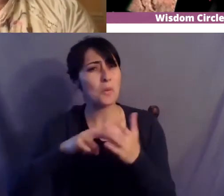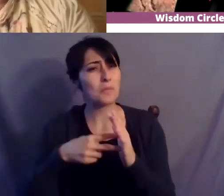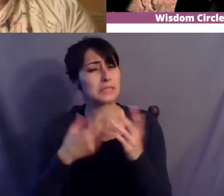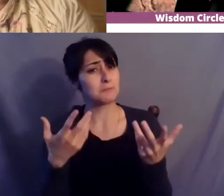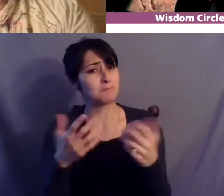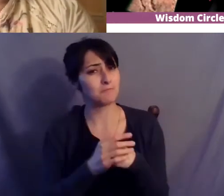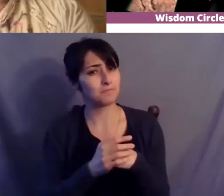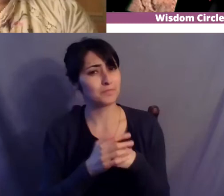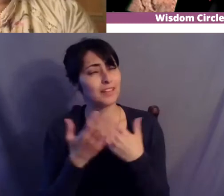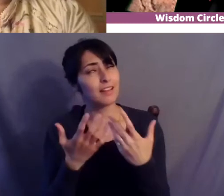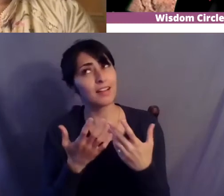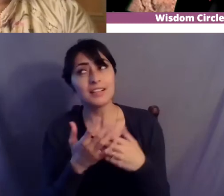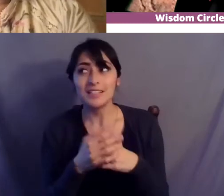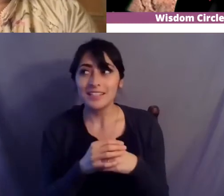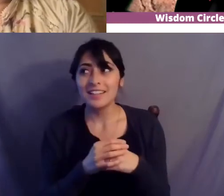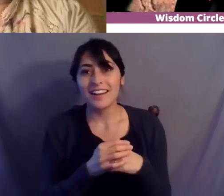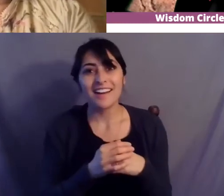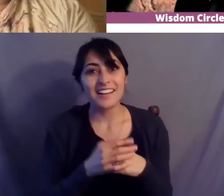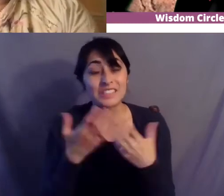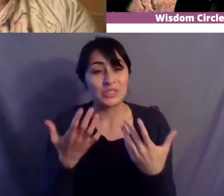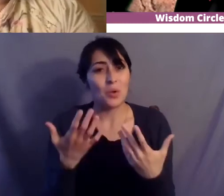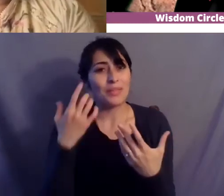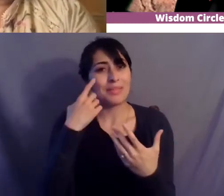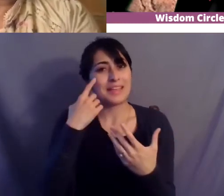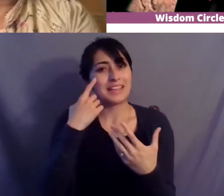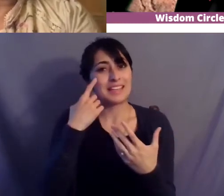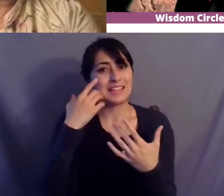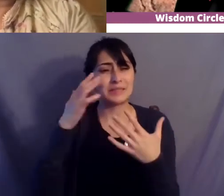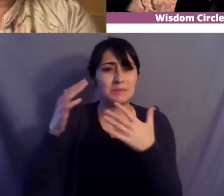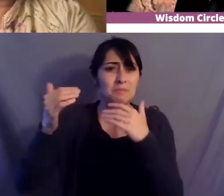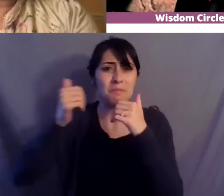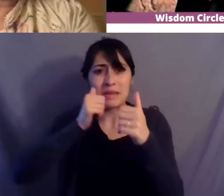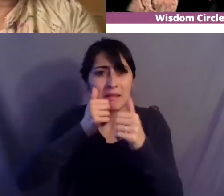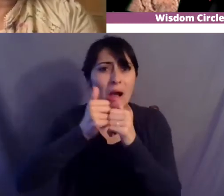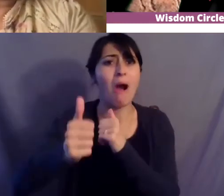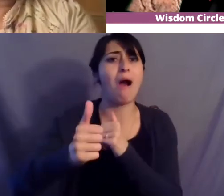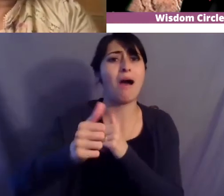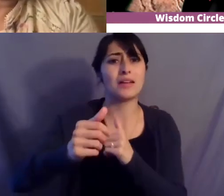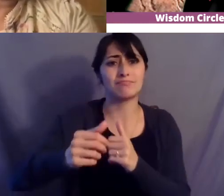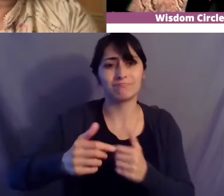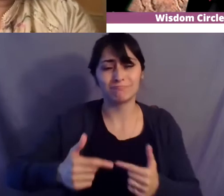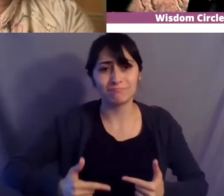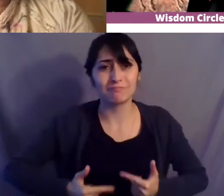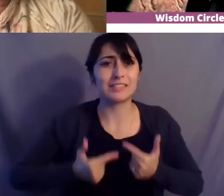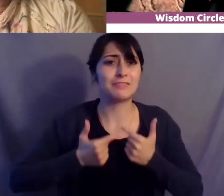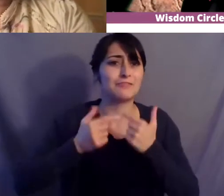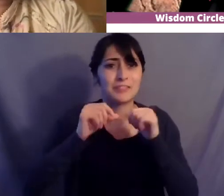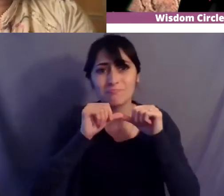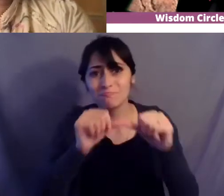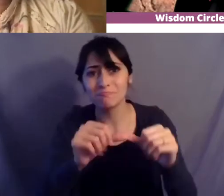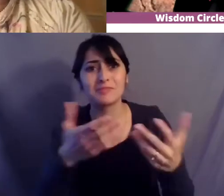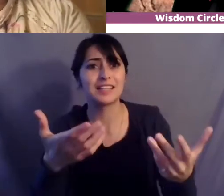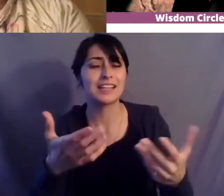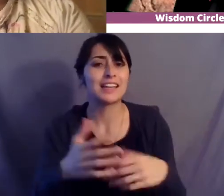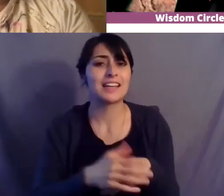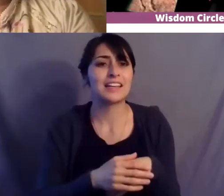not it's it's so beyond um survival it's about uh setting out setting out that